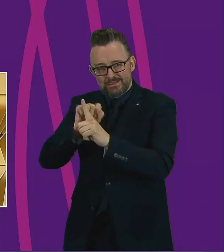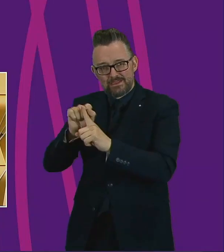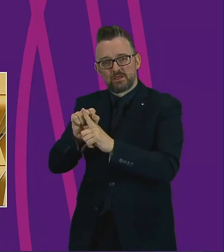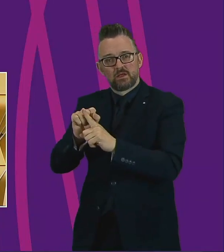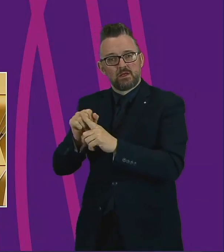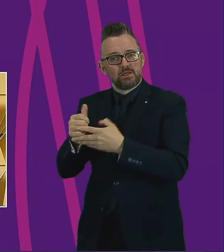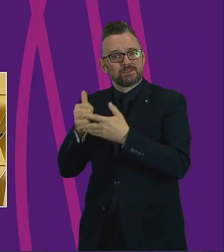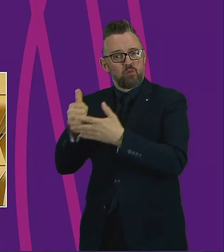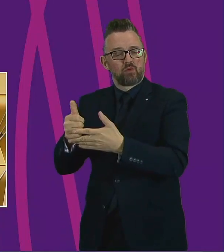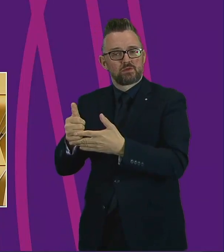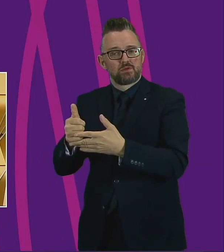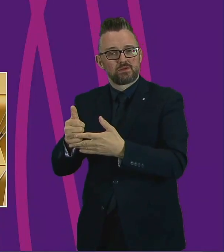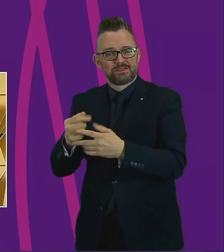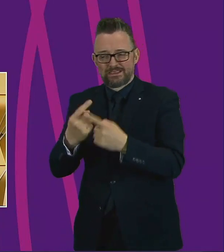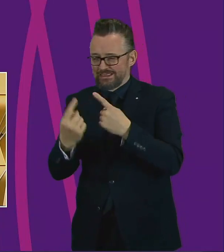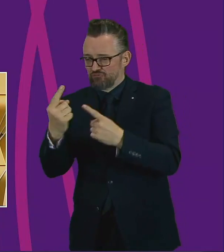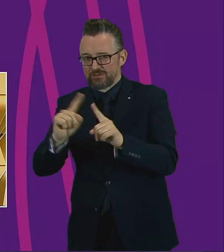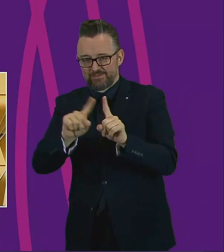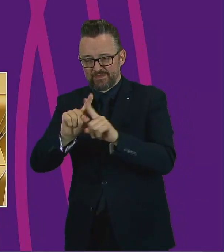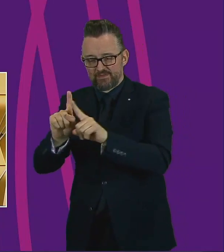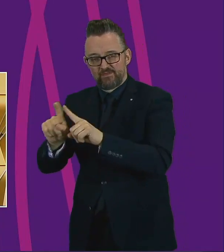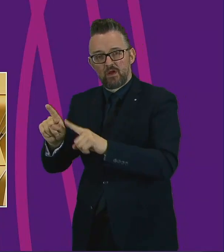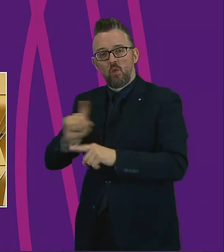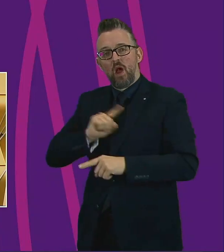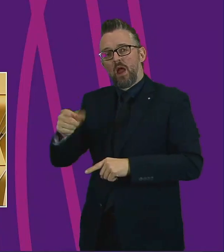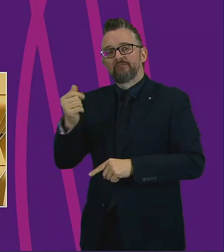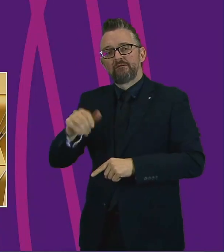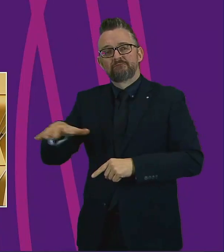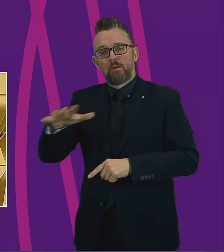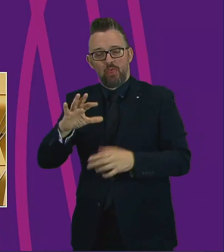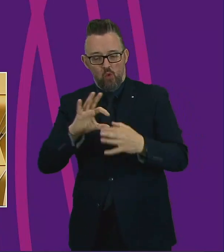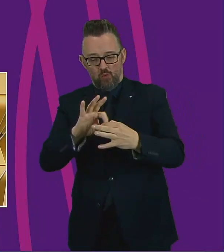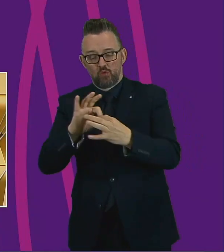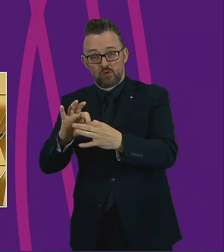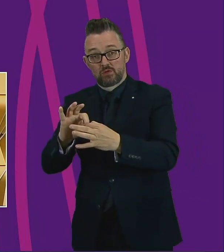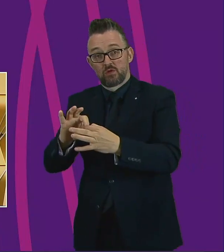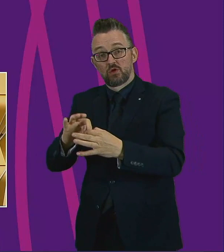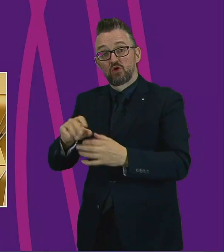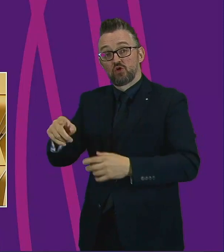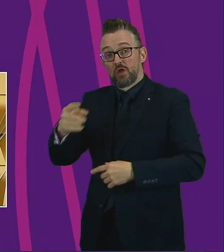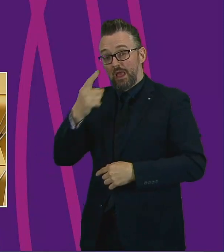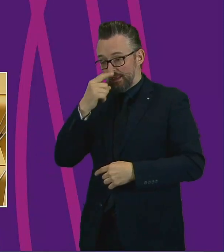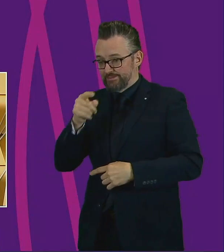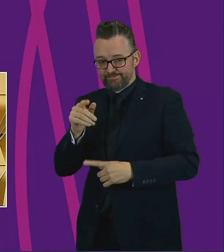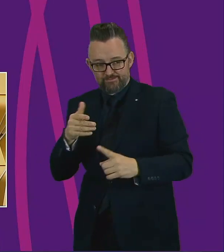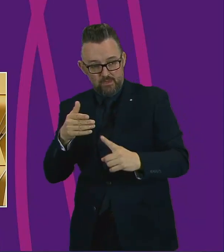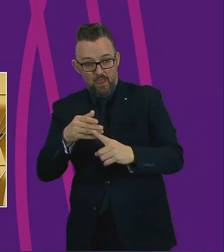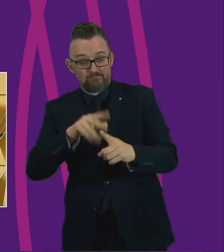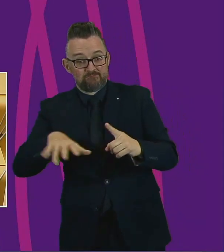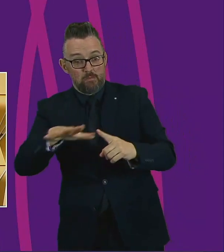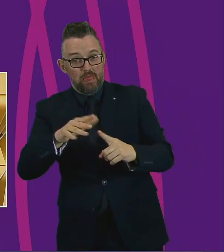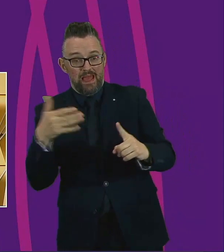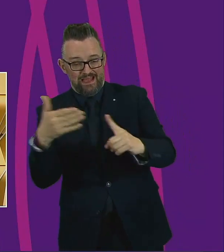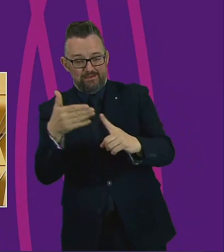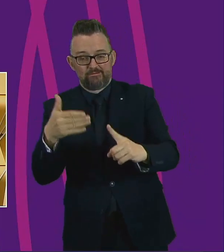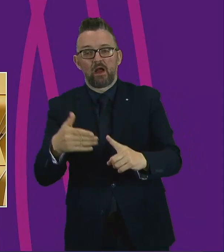reach. And because they have those connections, those relationships, they're able to reach those families, identify those families. So what support can that network be